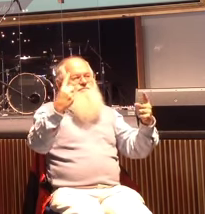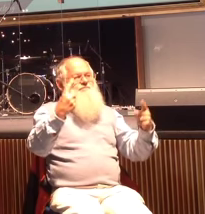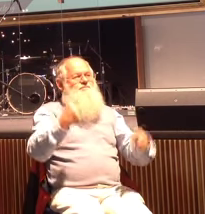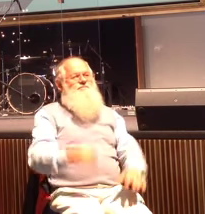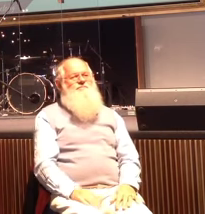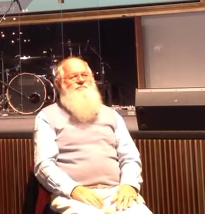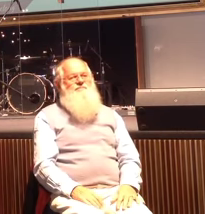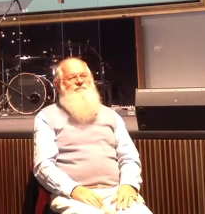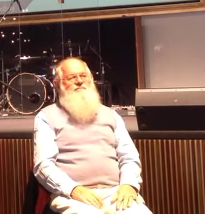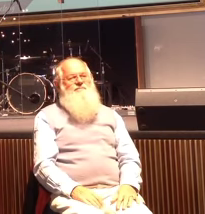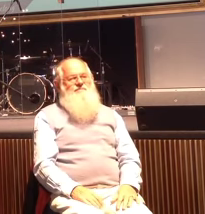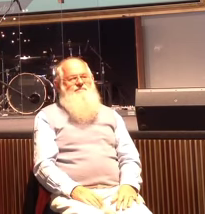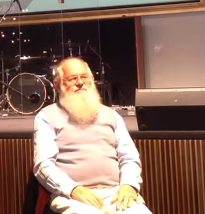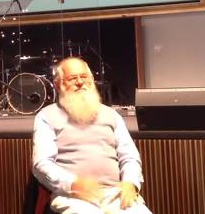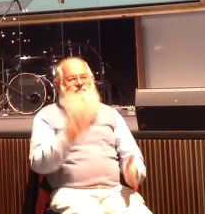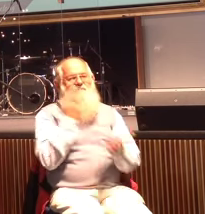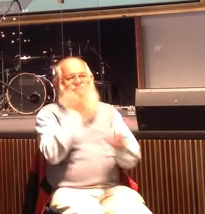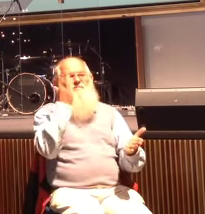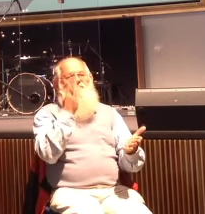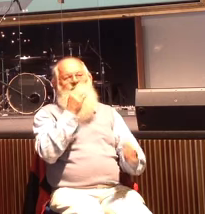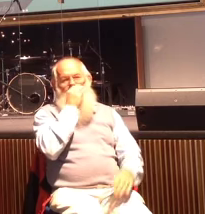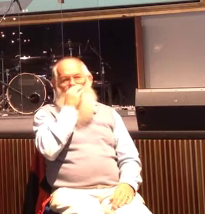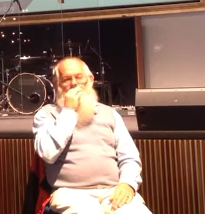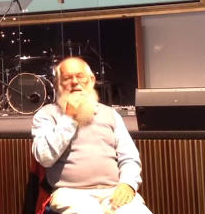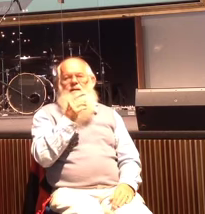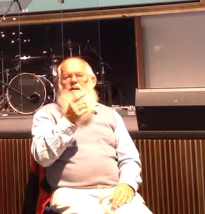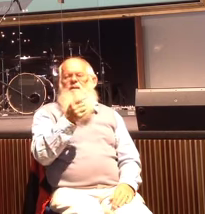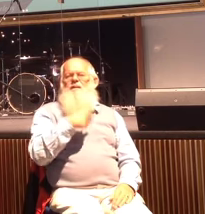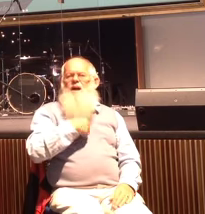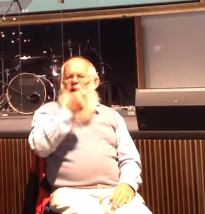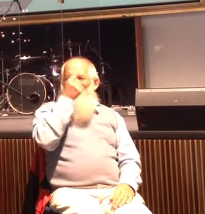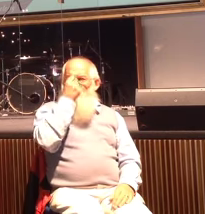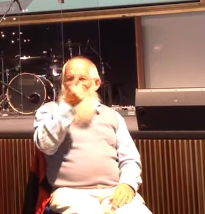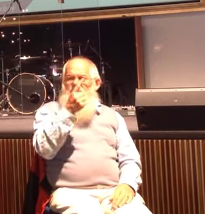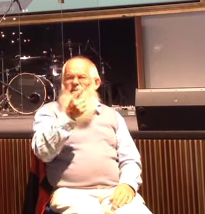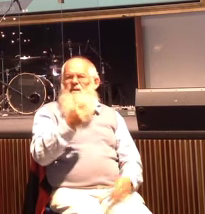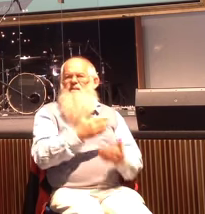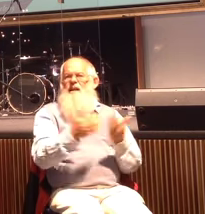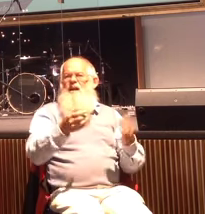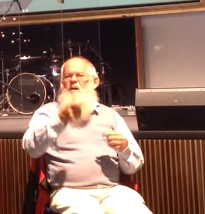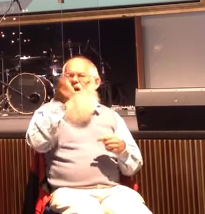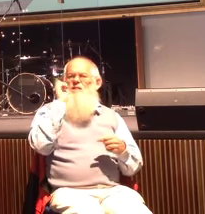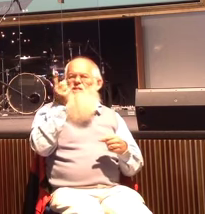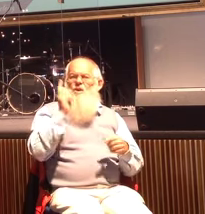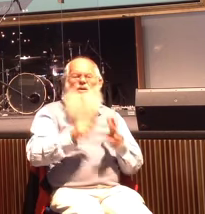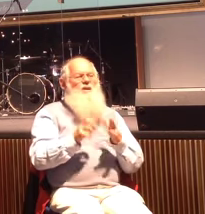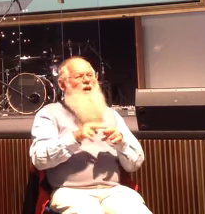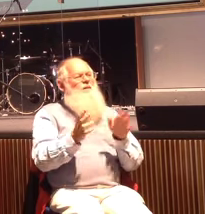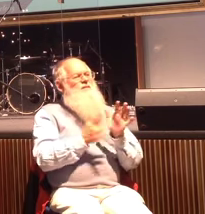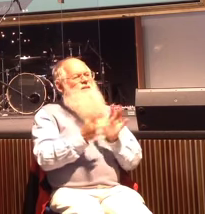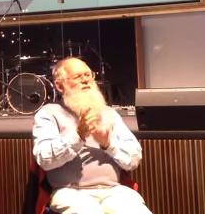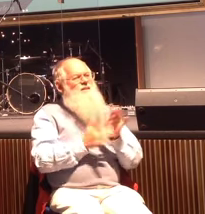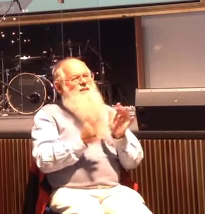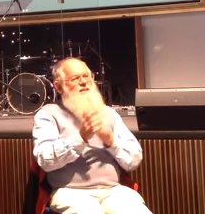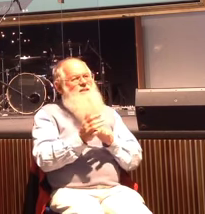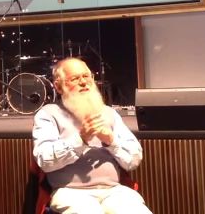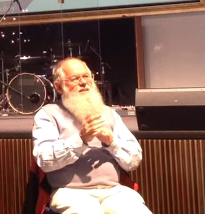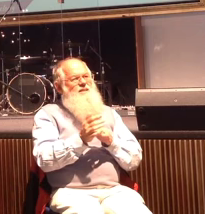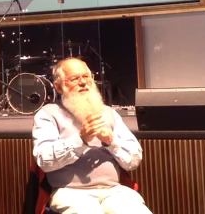In fact, it reinforces to me even more about the authority of Jesus, because it says there that he was under chain, hand and